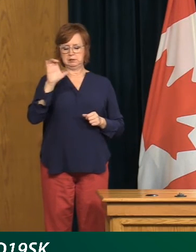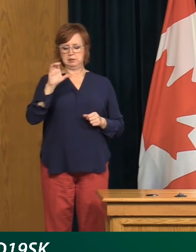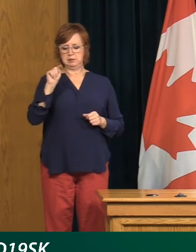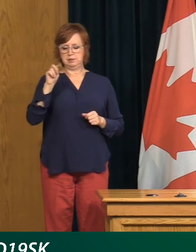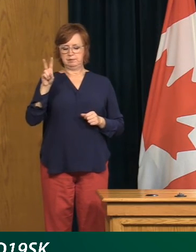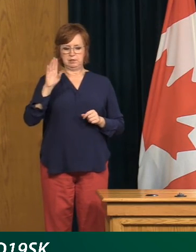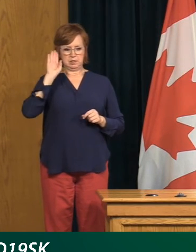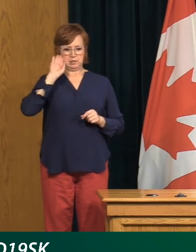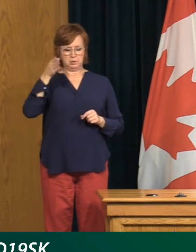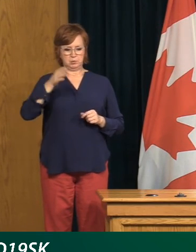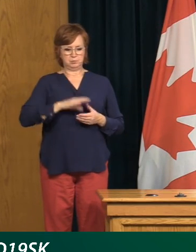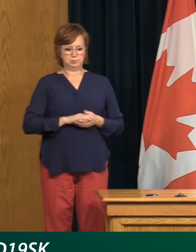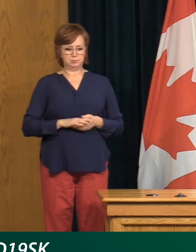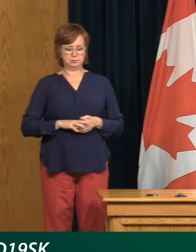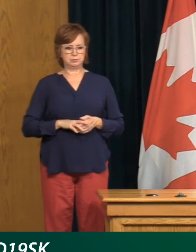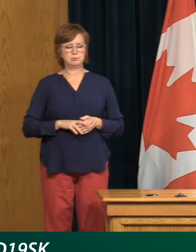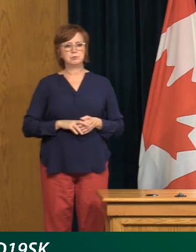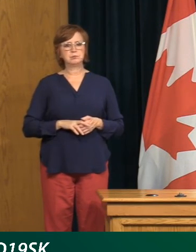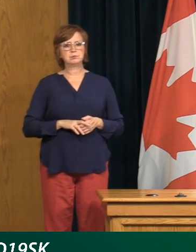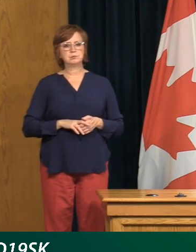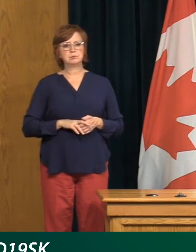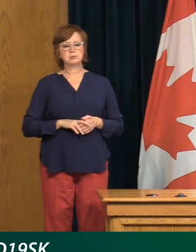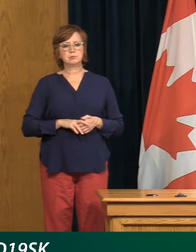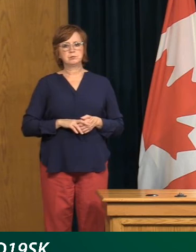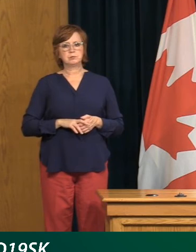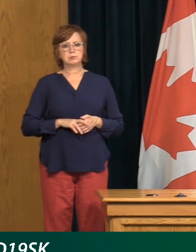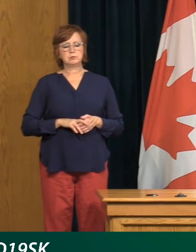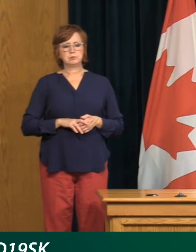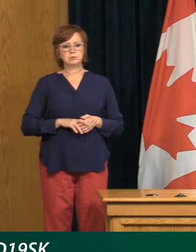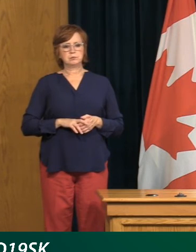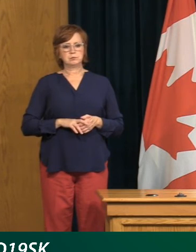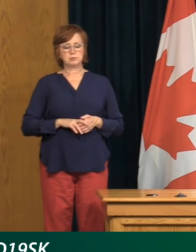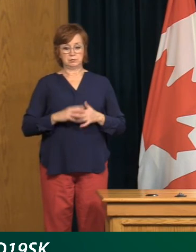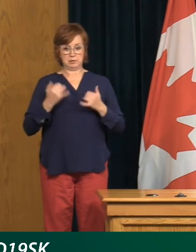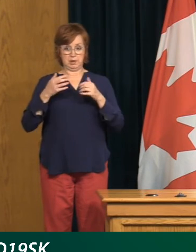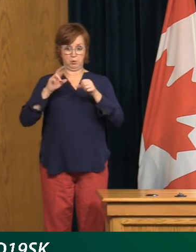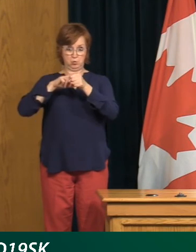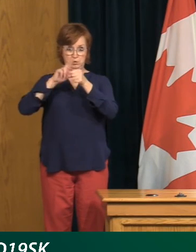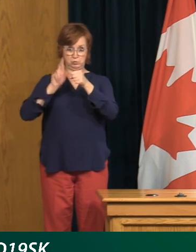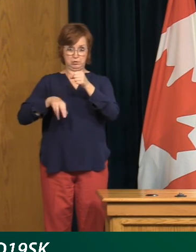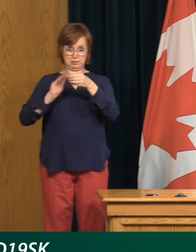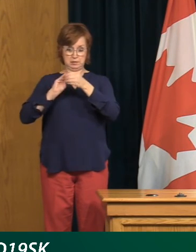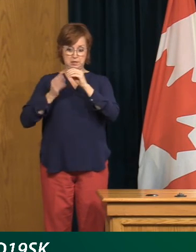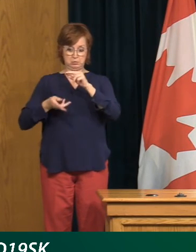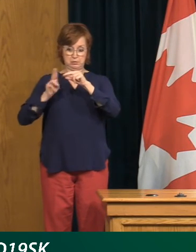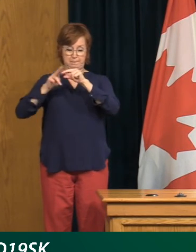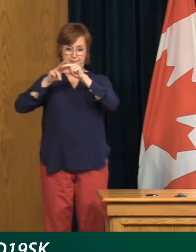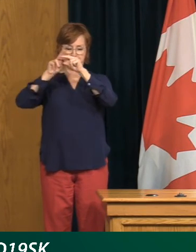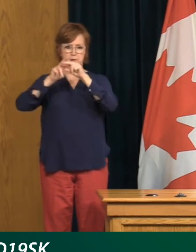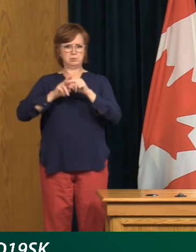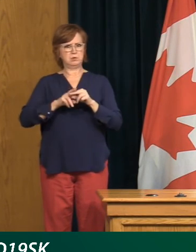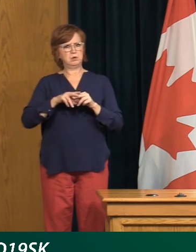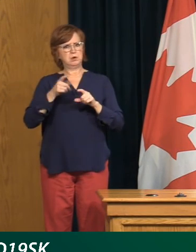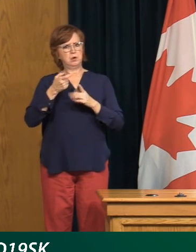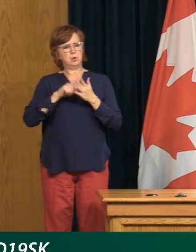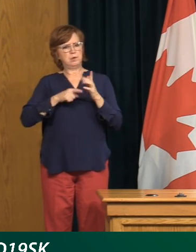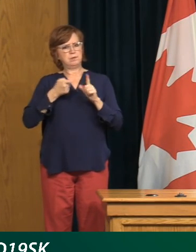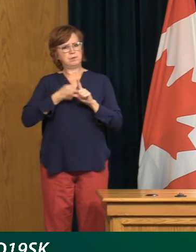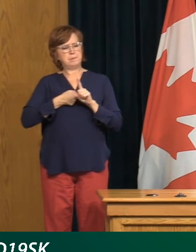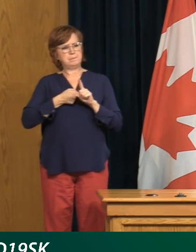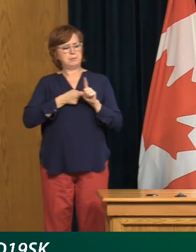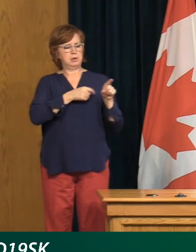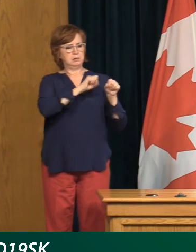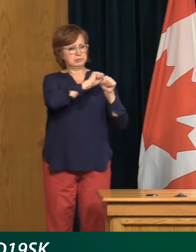Hi, Dr. Shahab. So when it comes to Regina's rising case counts, do we know what those are from? You know, of course, the